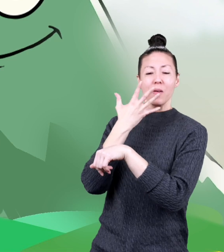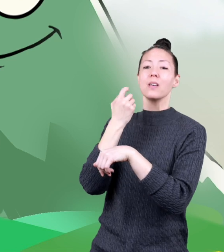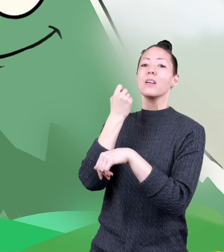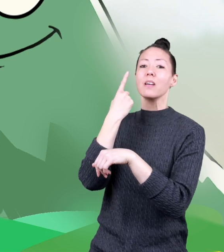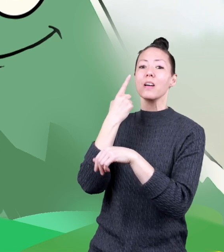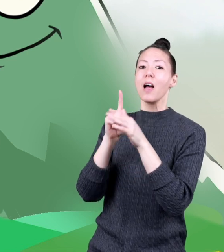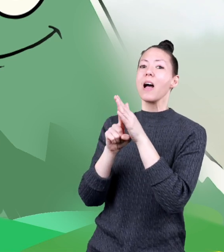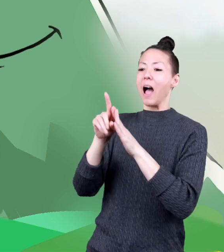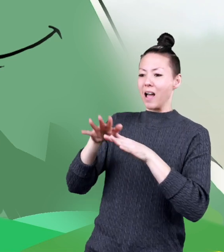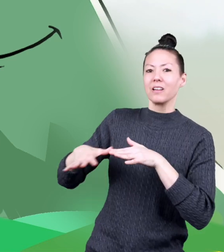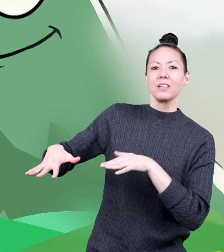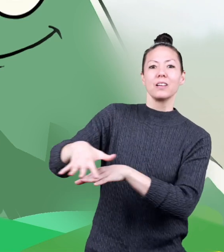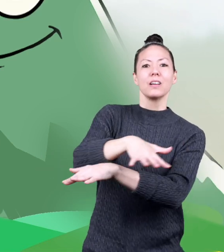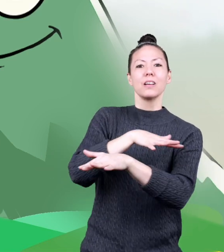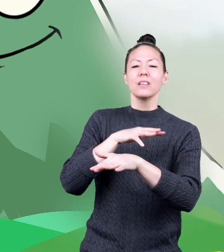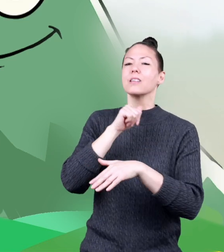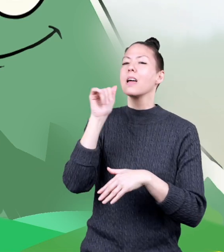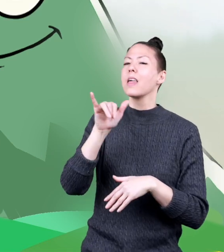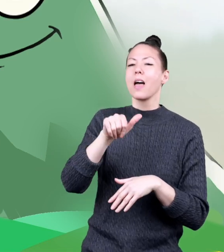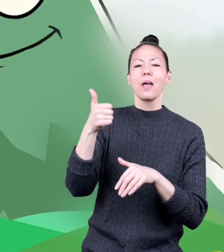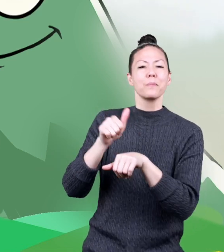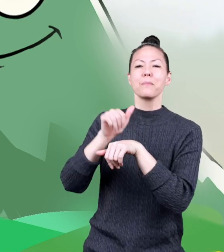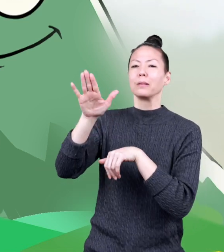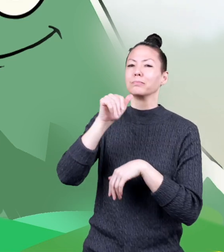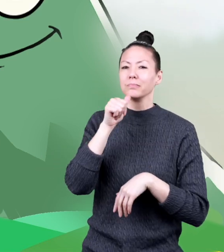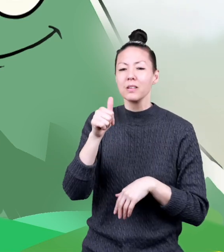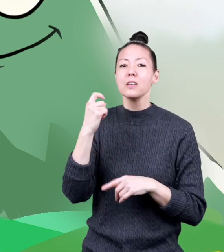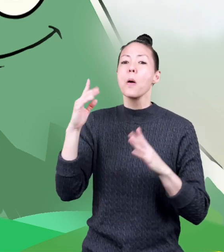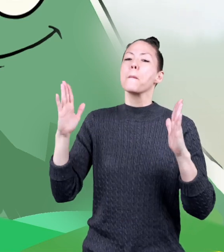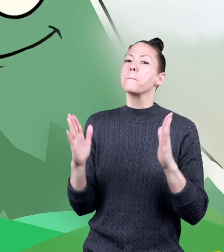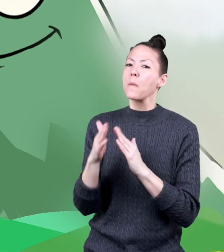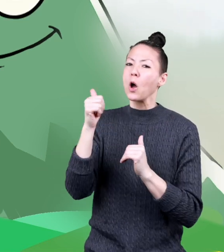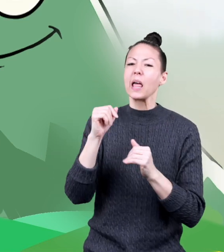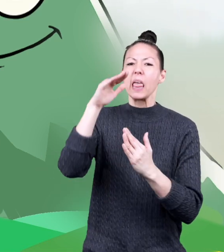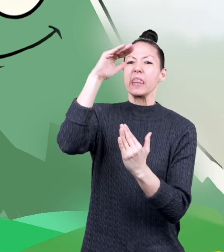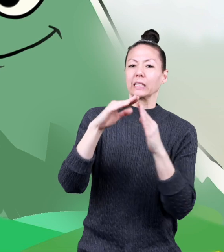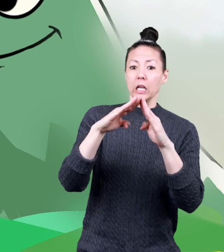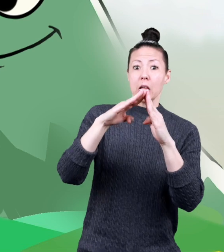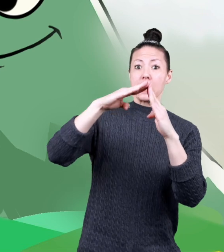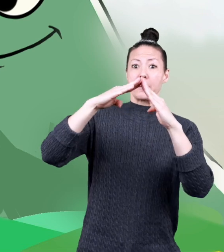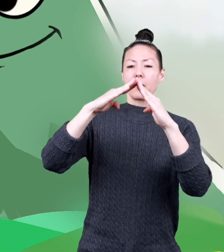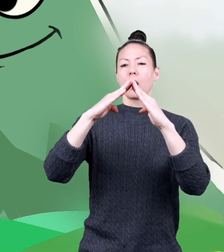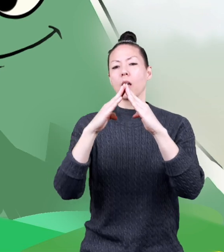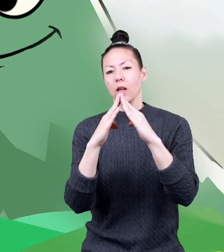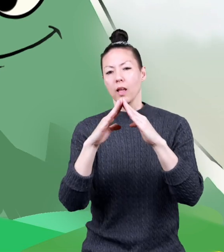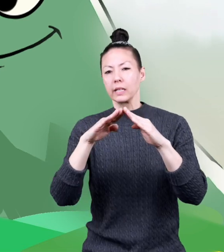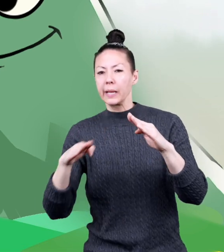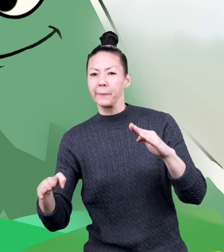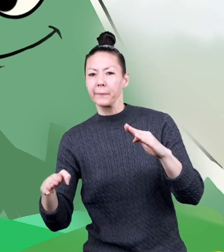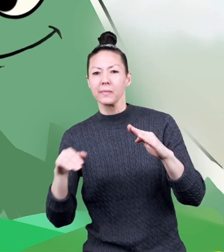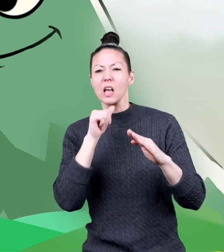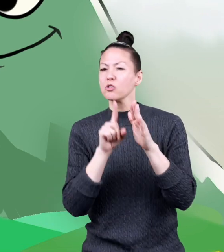their surroundings. Unlike mountains, however, they're smaller, less steep, and not as tall.